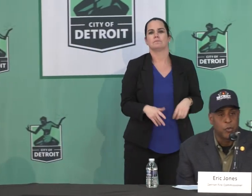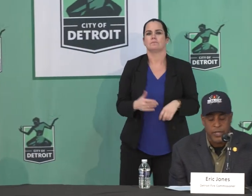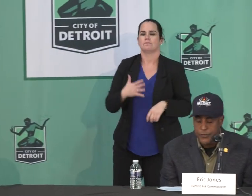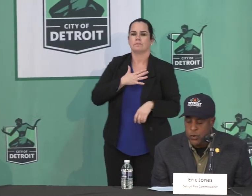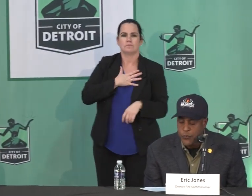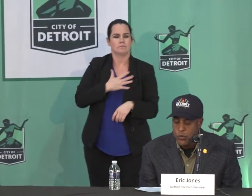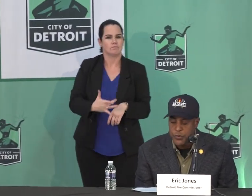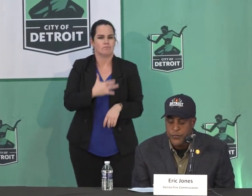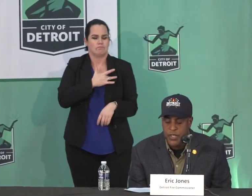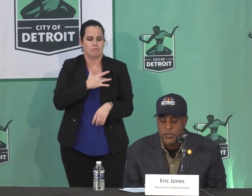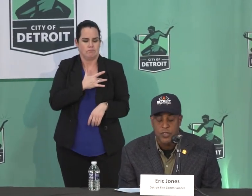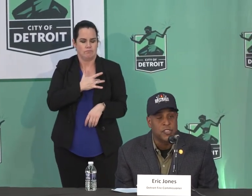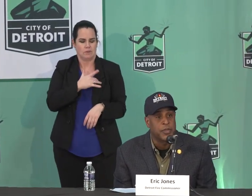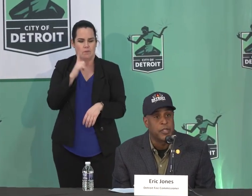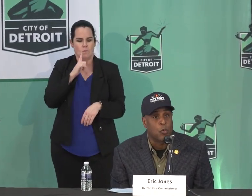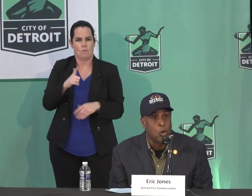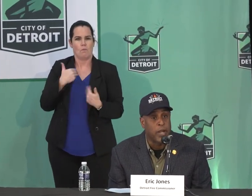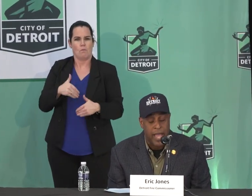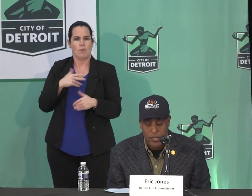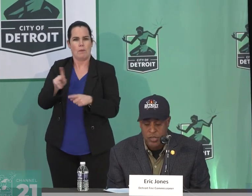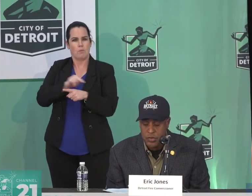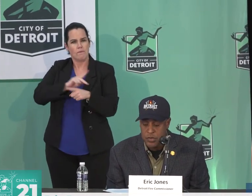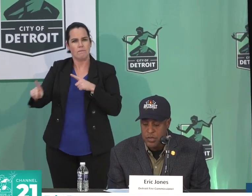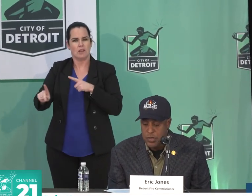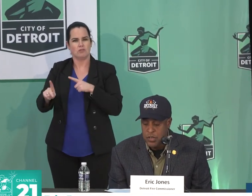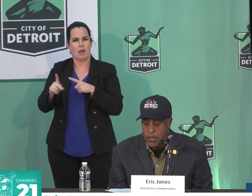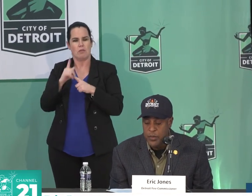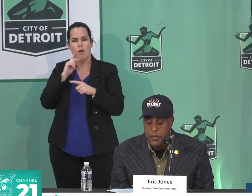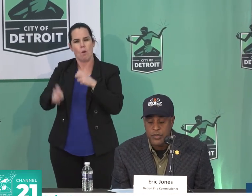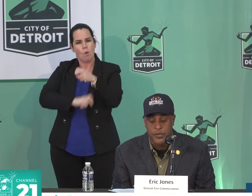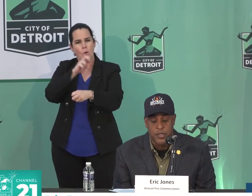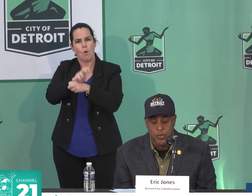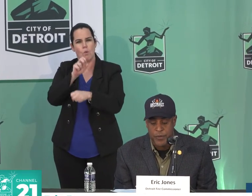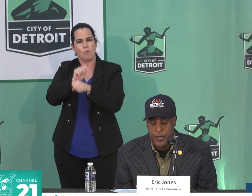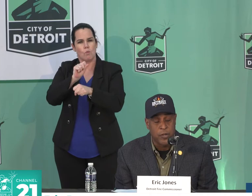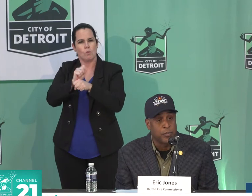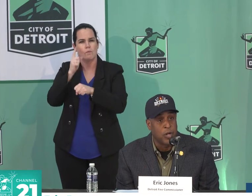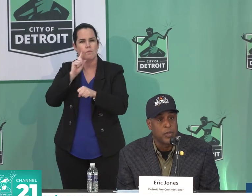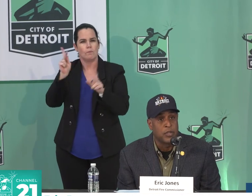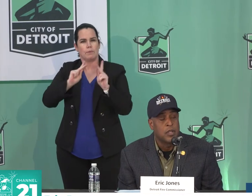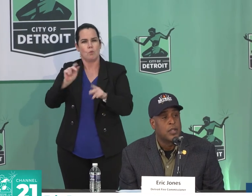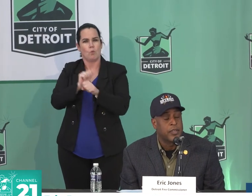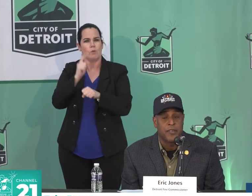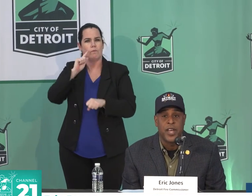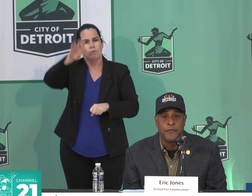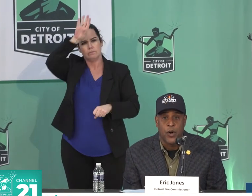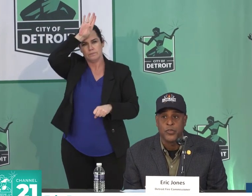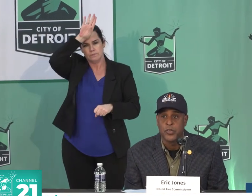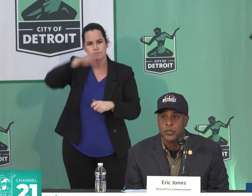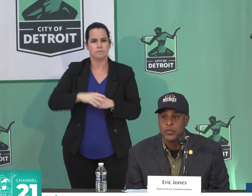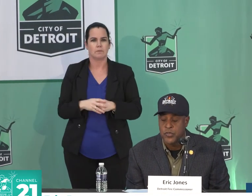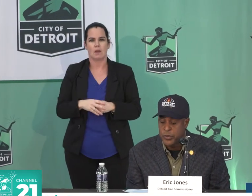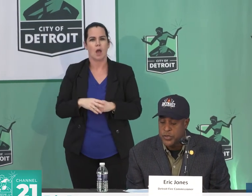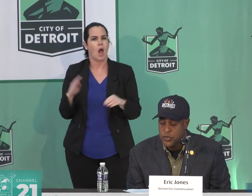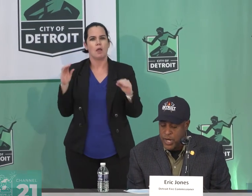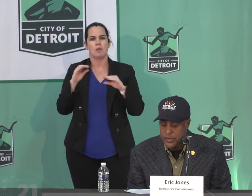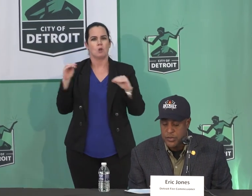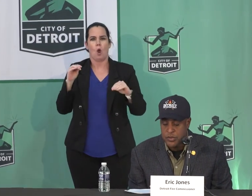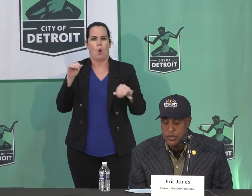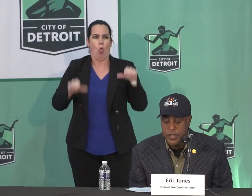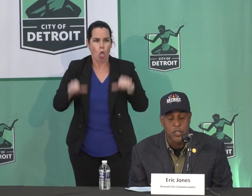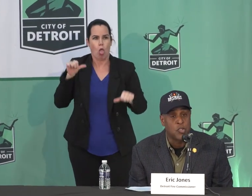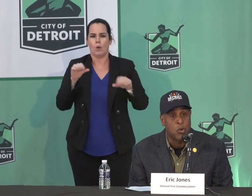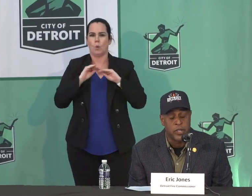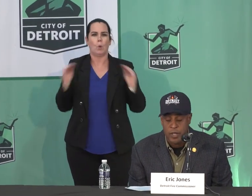moved and grateful for the professionalism and heroic actions of the members of the Detroit Fire Department. They have not faltered during this